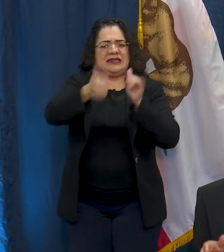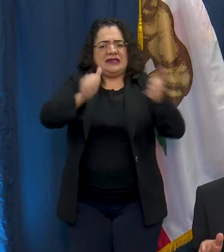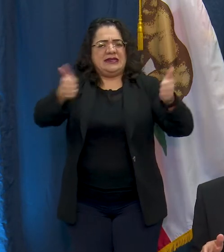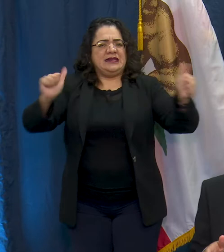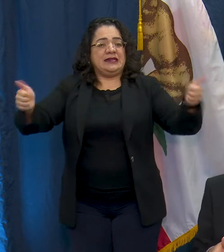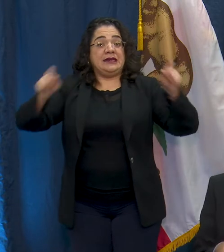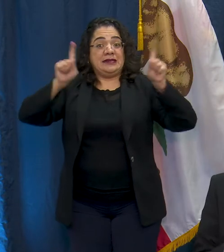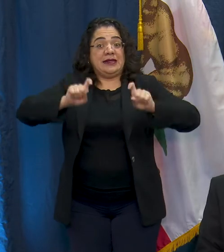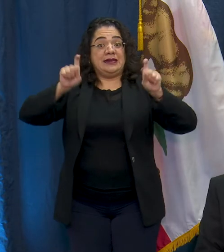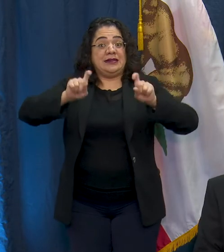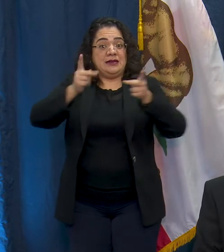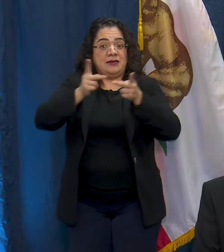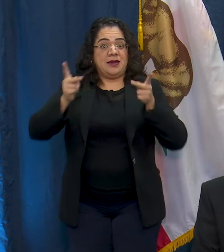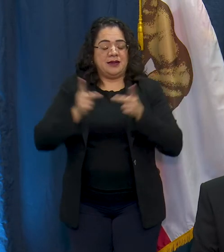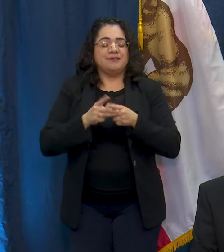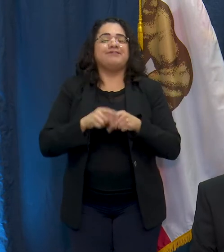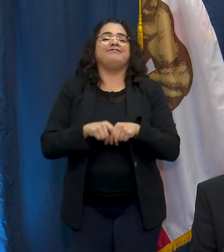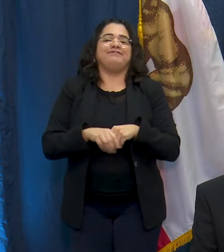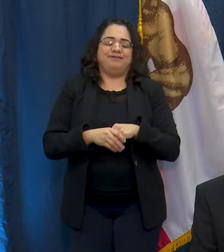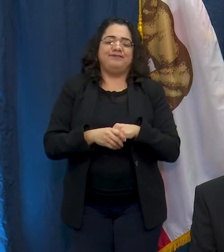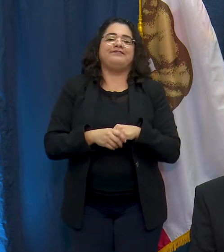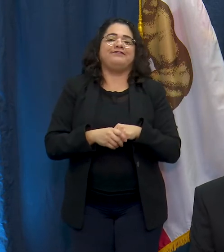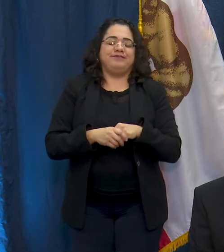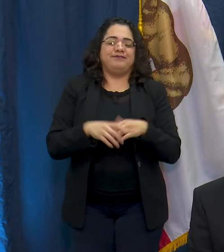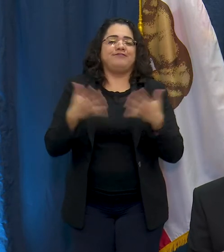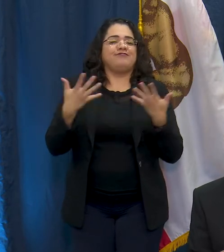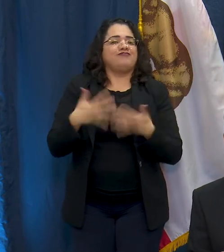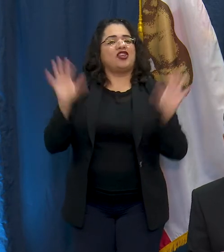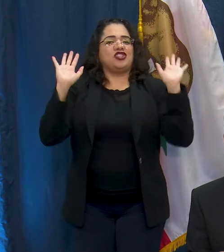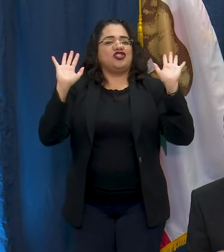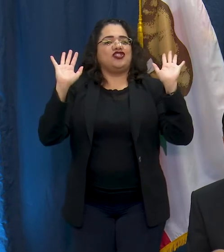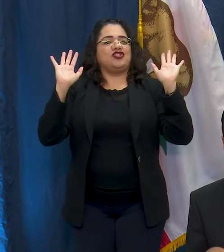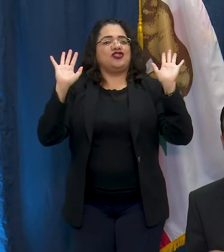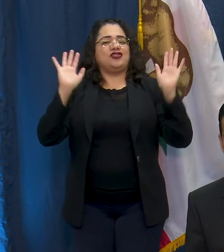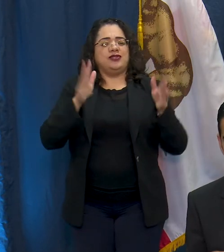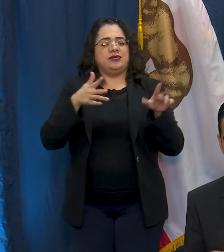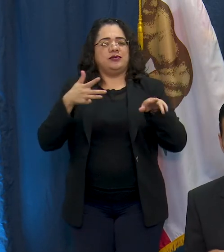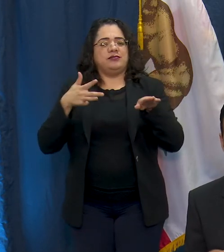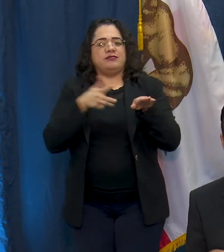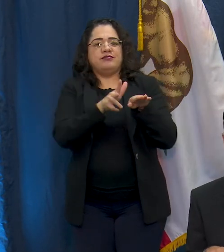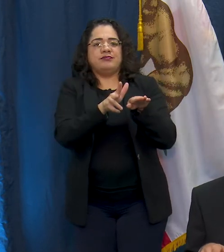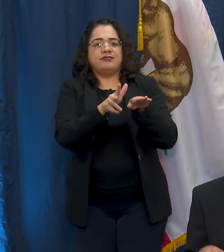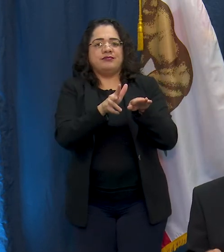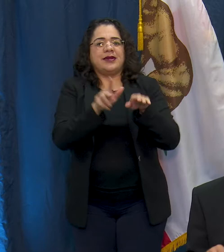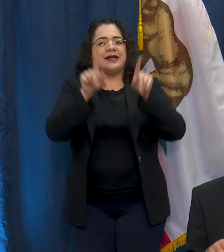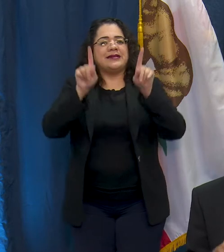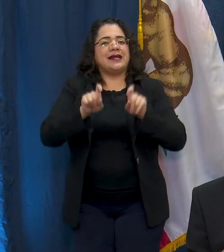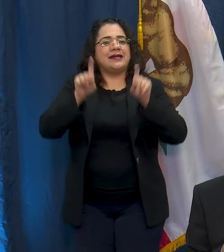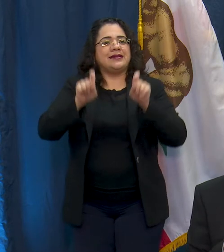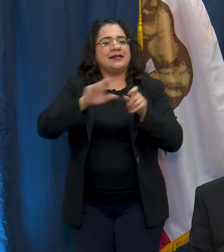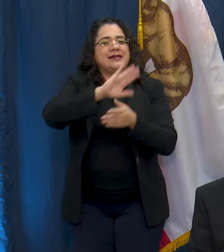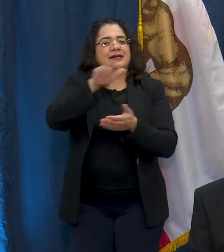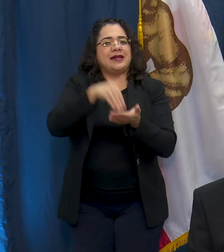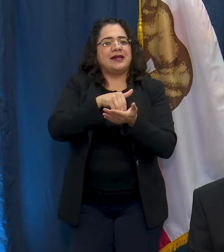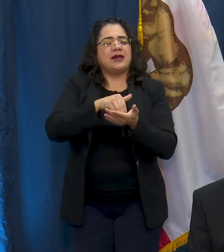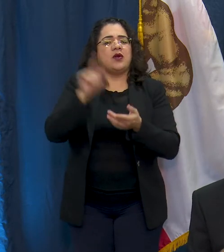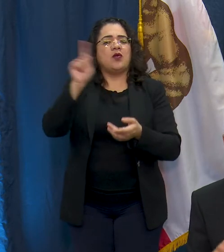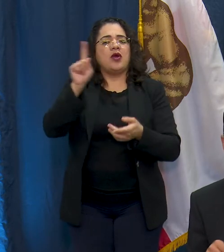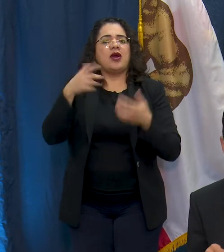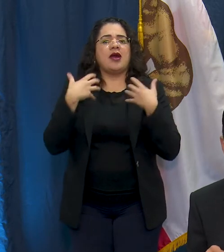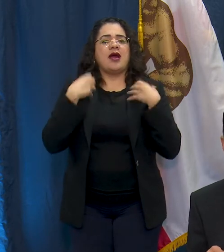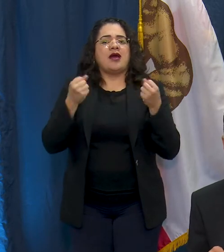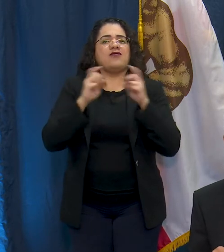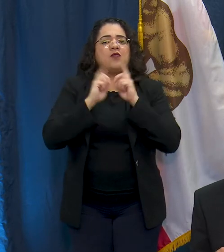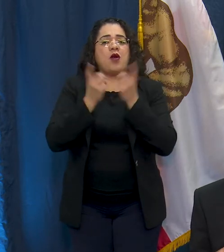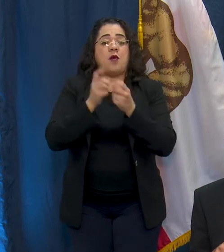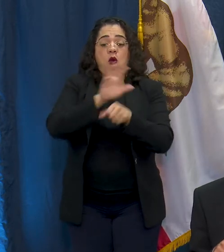We have already established a drive-up testing center that is done at the Health Department by